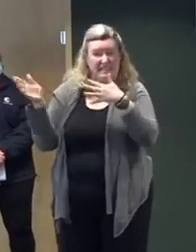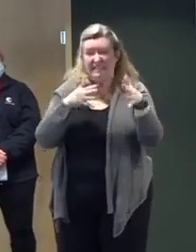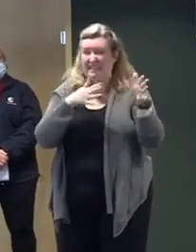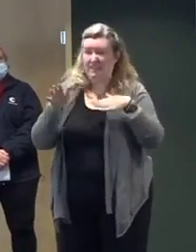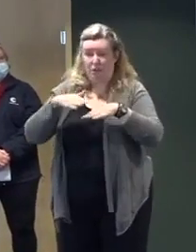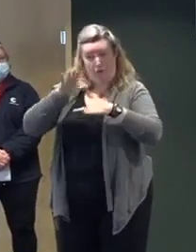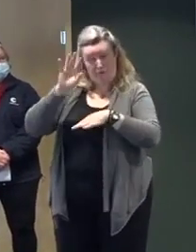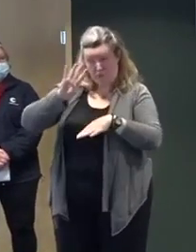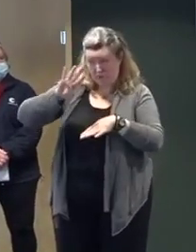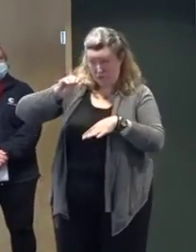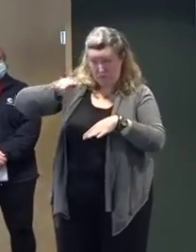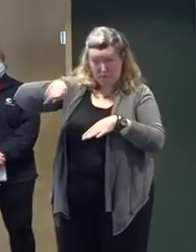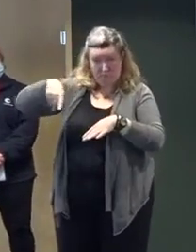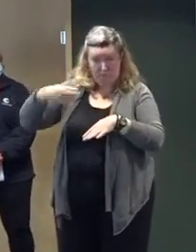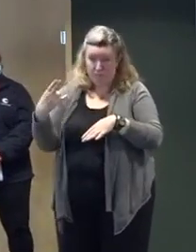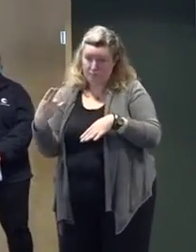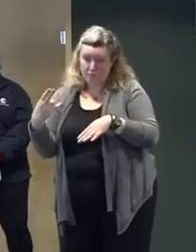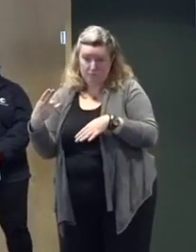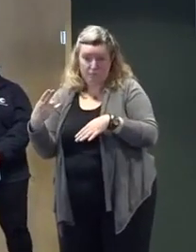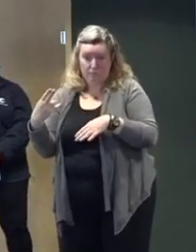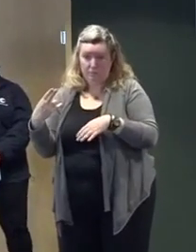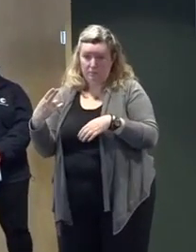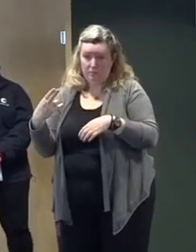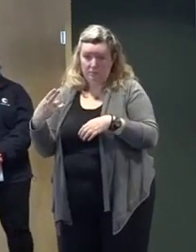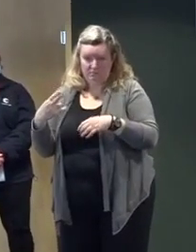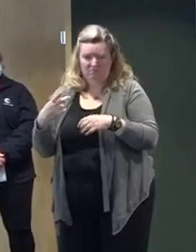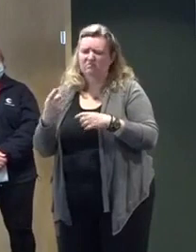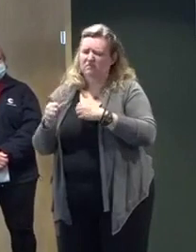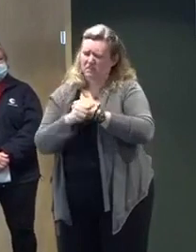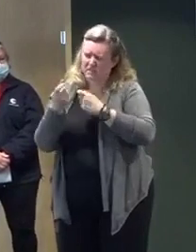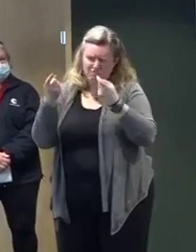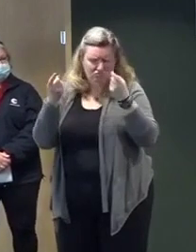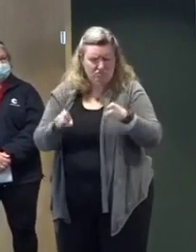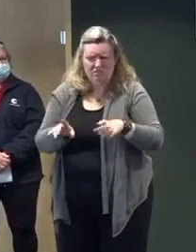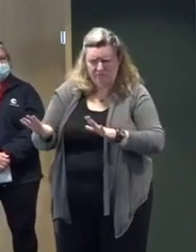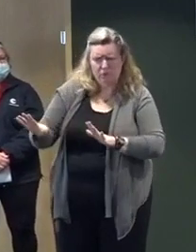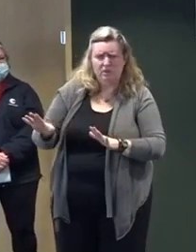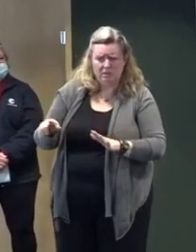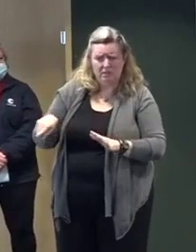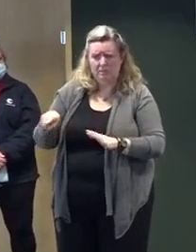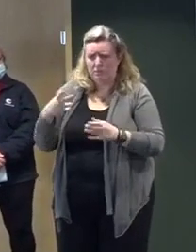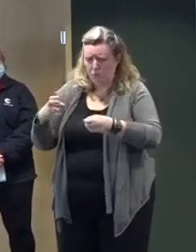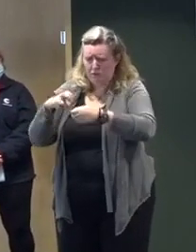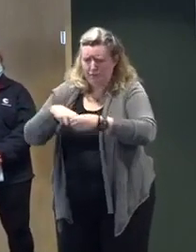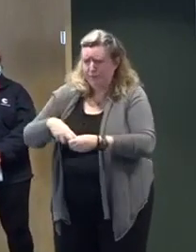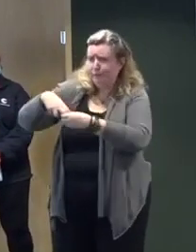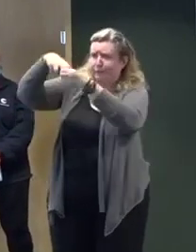per hour, it's dangerous for someone to go up in that bucket truck.